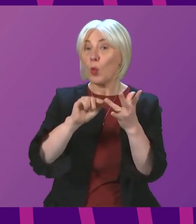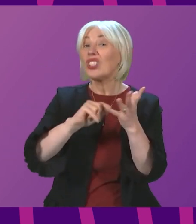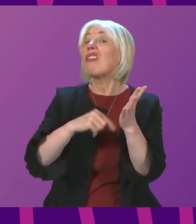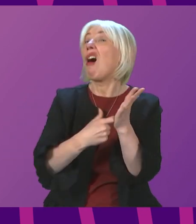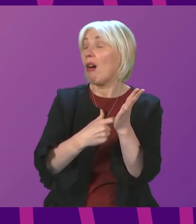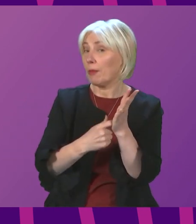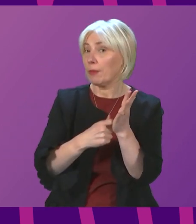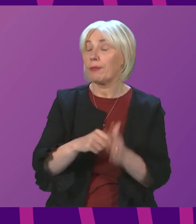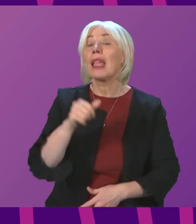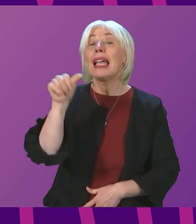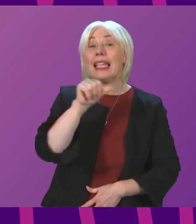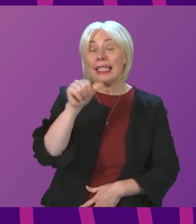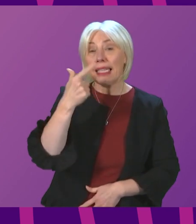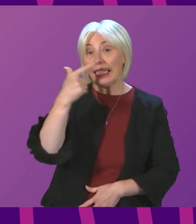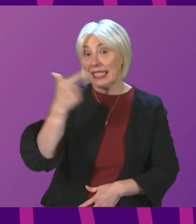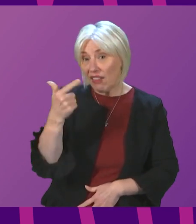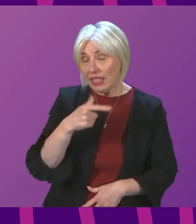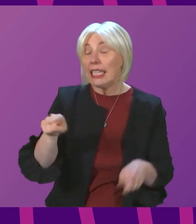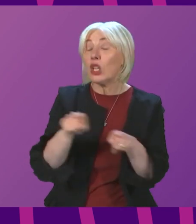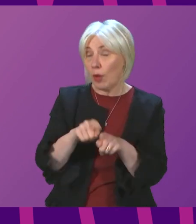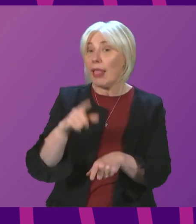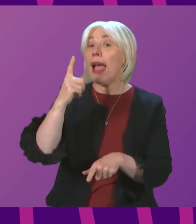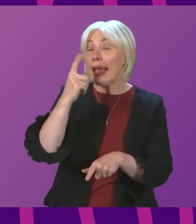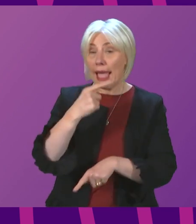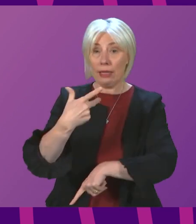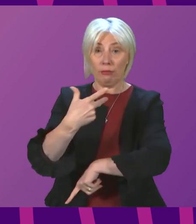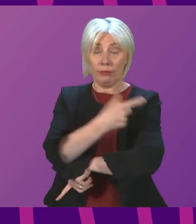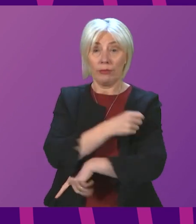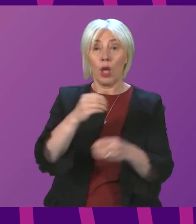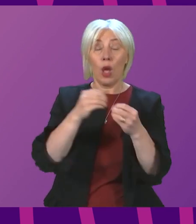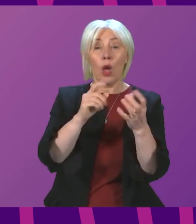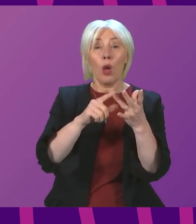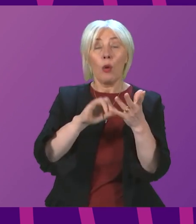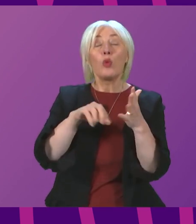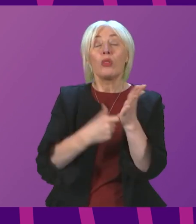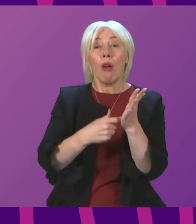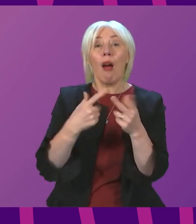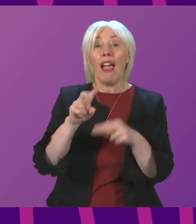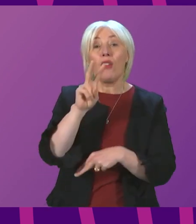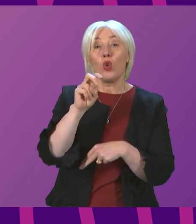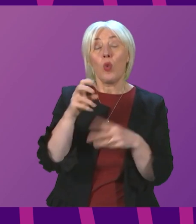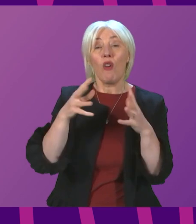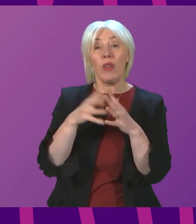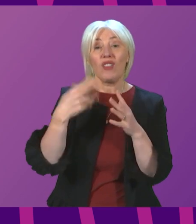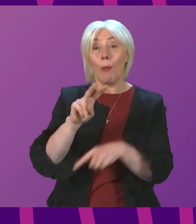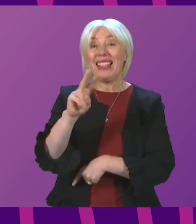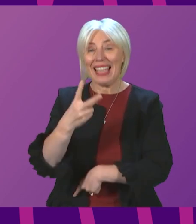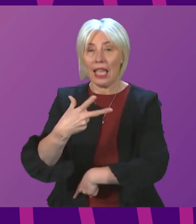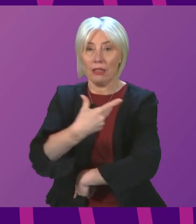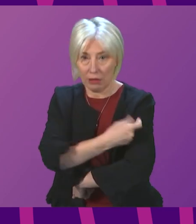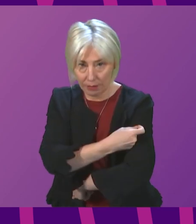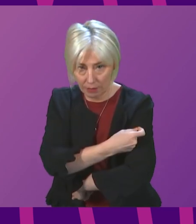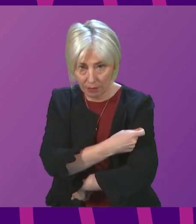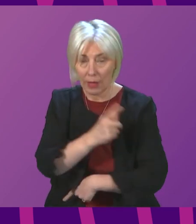17-year-olds can also book boosters as soon as they approach 12 weeks from their second dose. I would take this opportunity